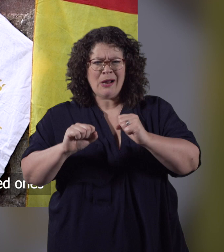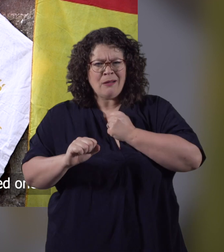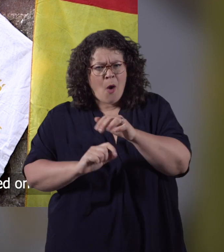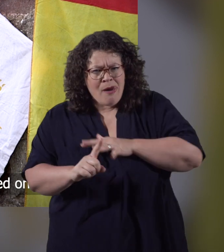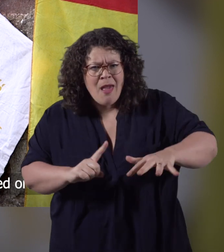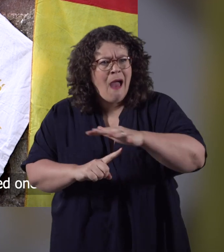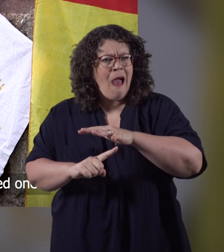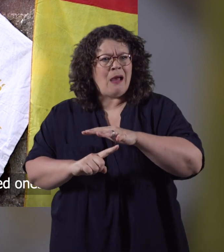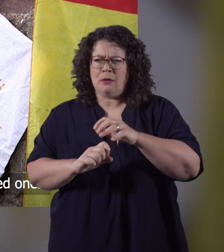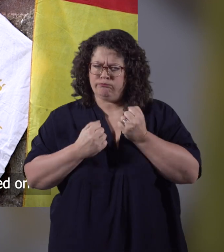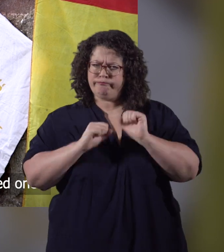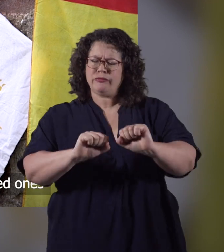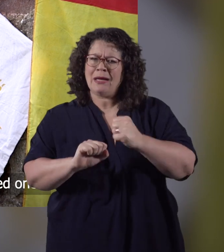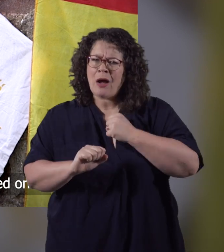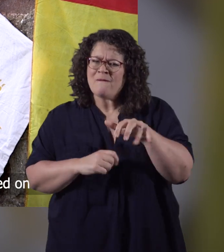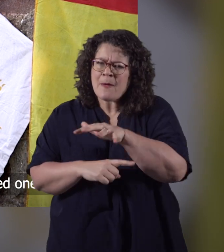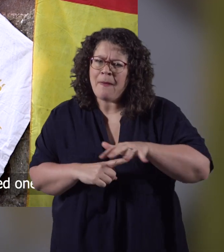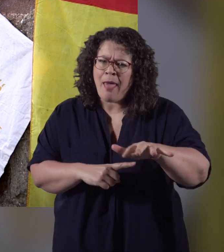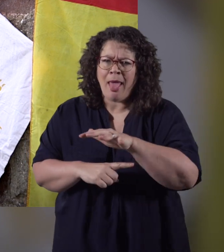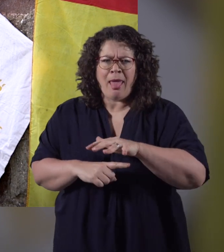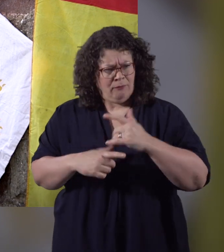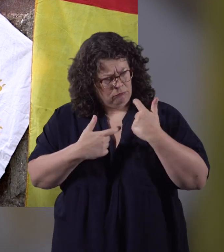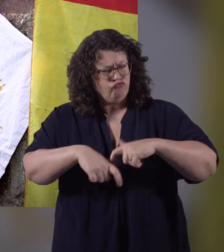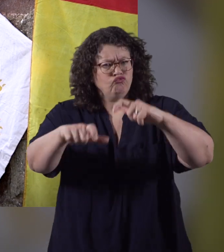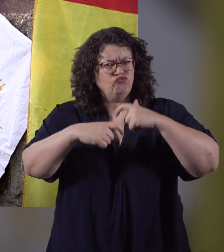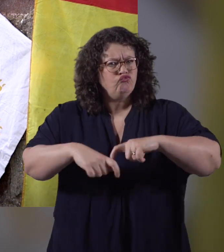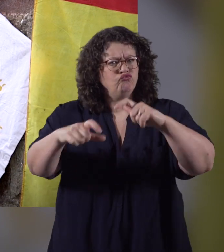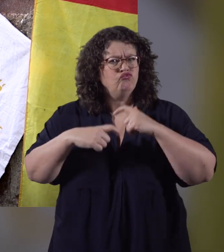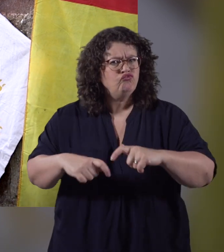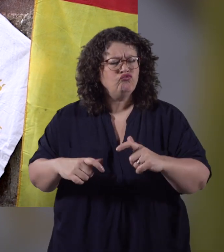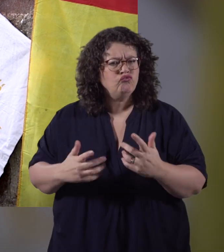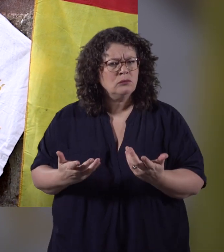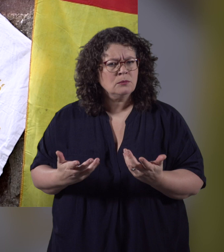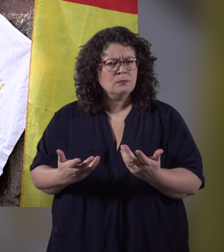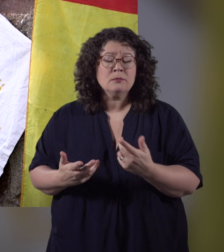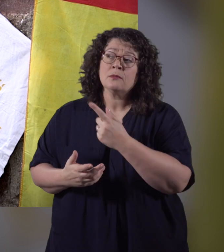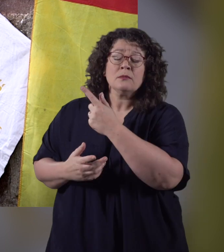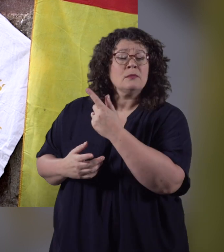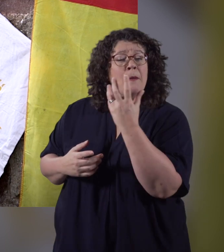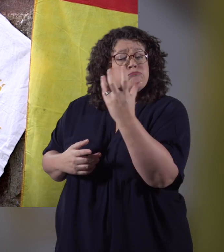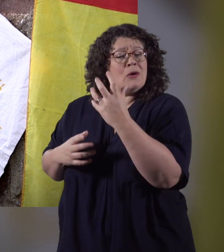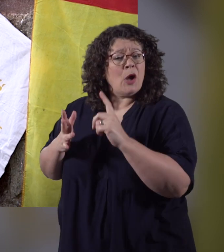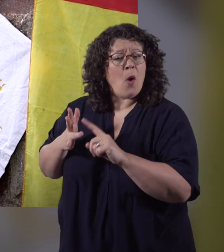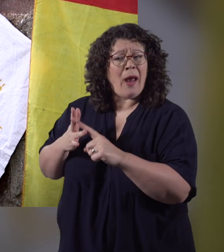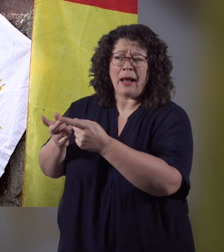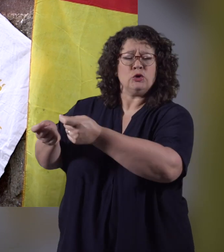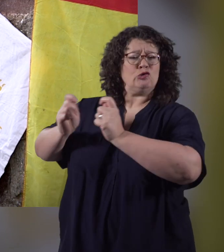to protect our lands and our loved ones for as long as it might take. Prince Owain would treat us,